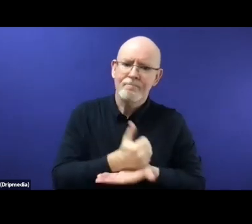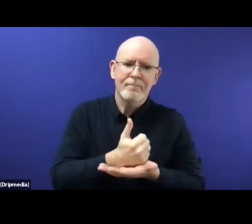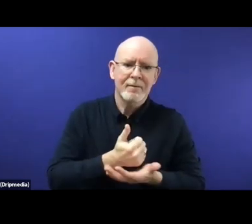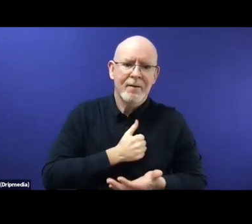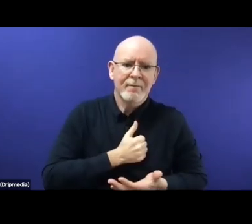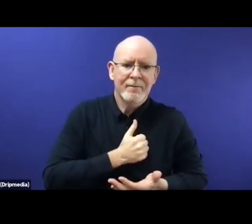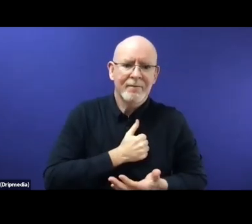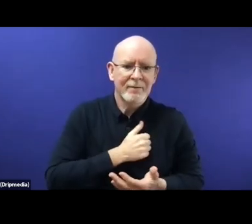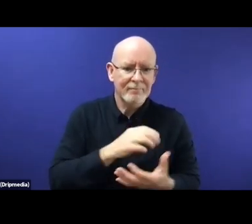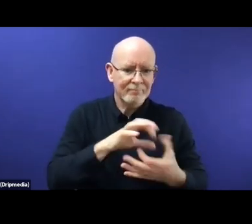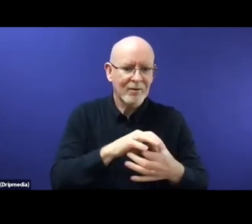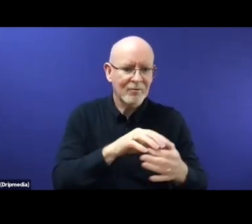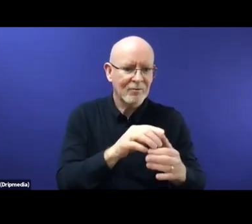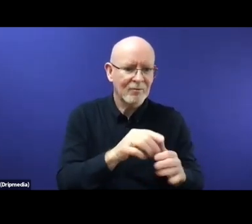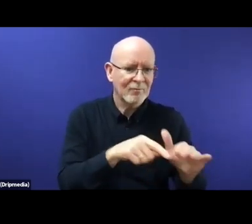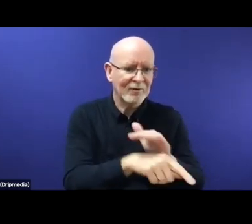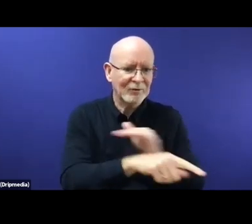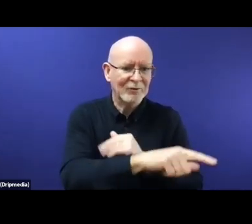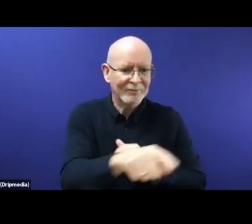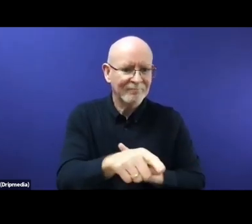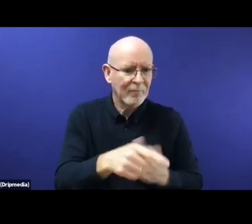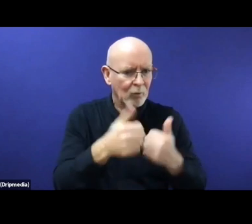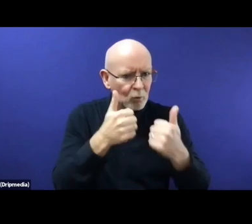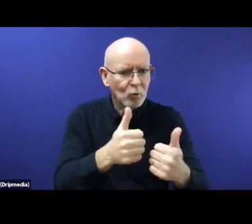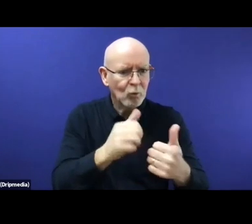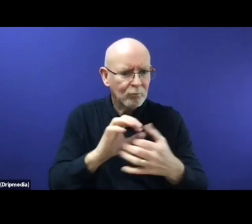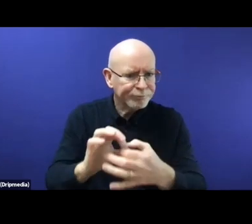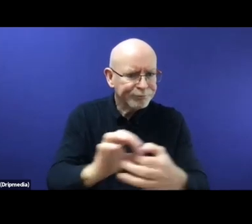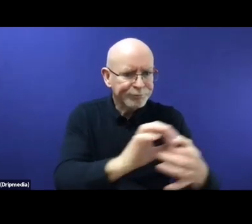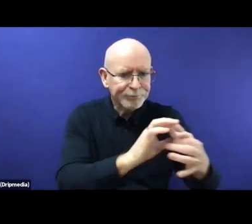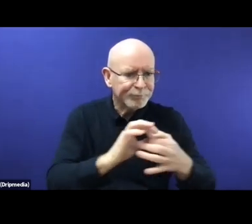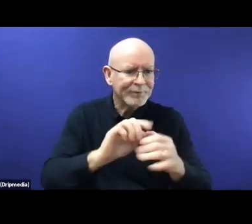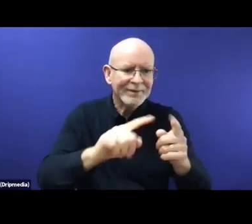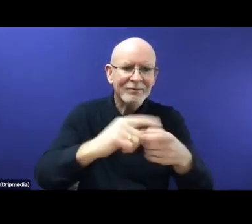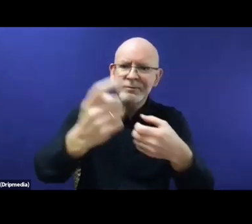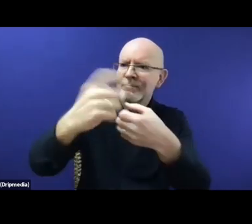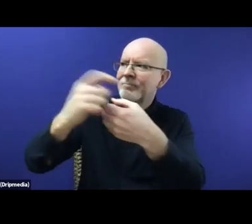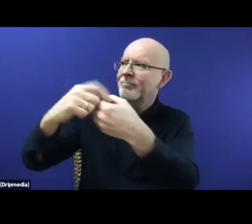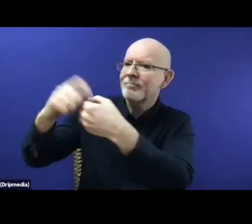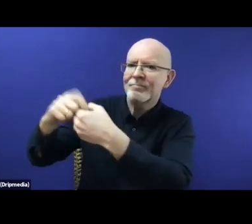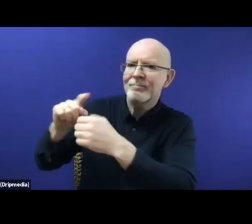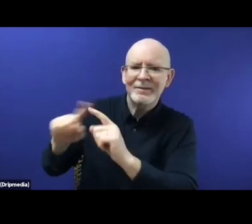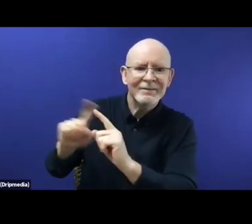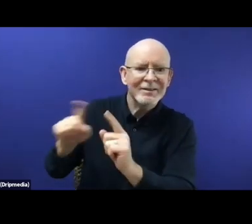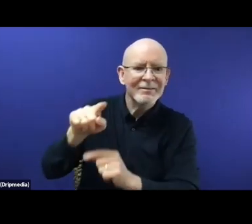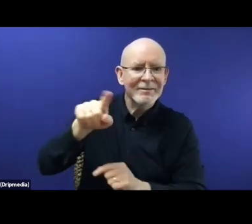If we don't take that seriously, if we don't take refugee voices, if we don't see them as an active agents, then we cannot